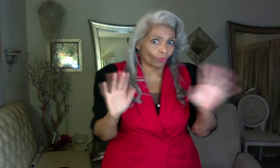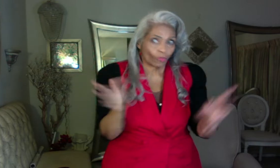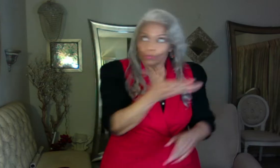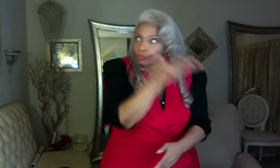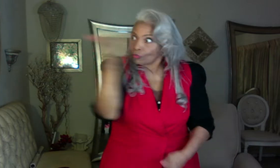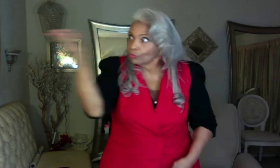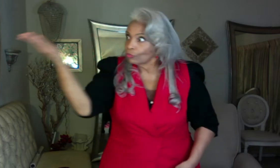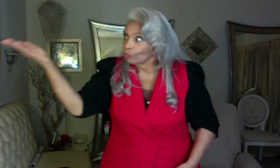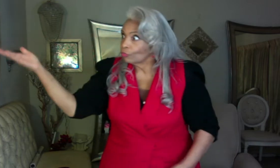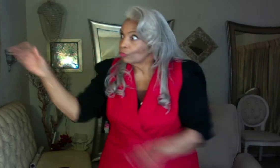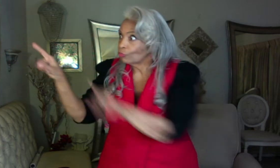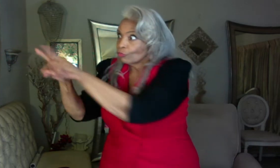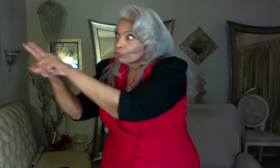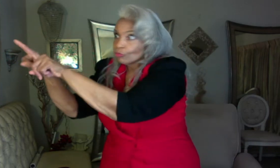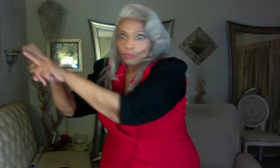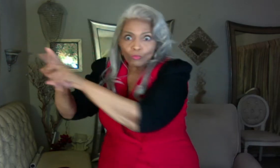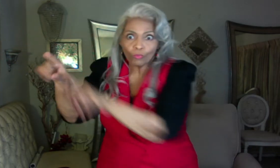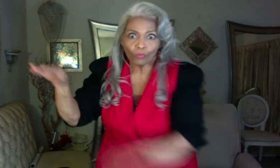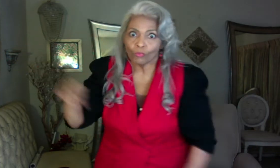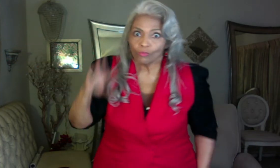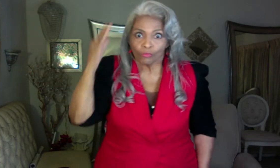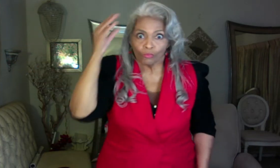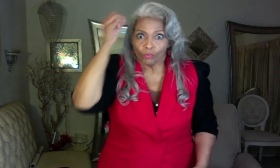like those who have no hope. Oh, no.